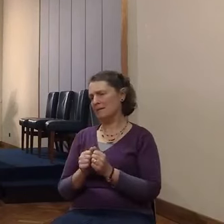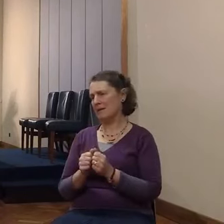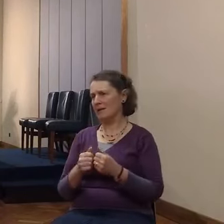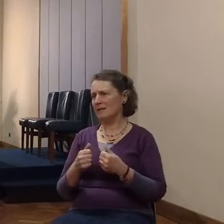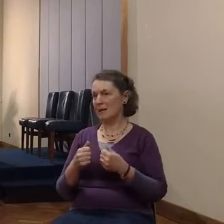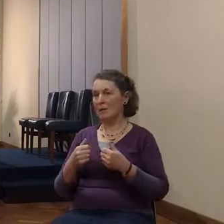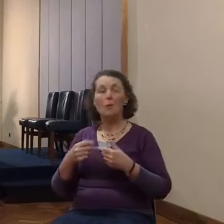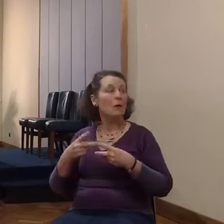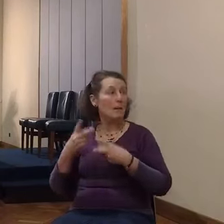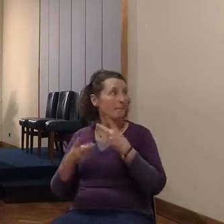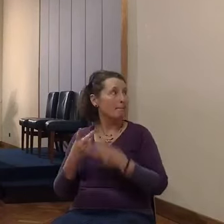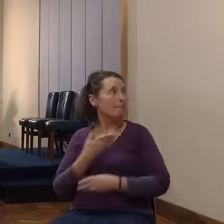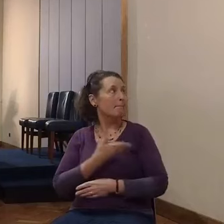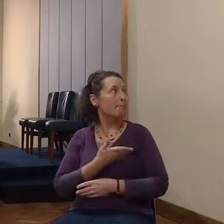462.